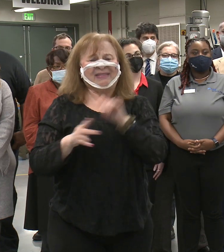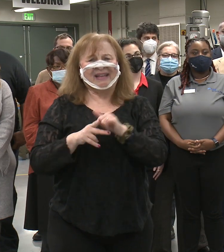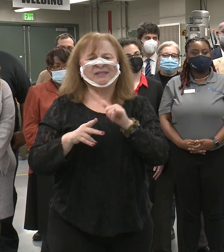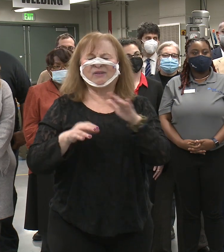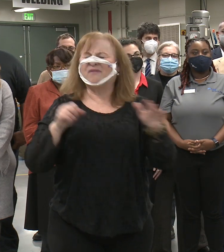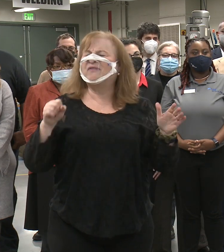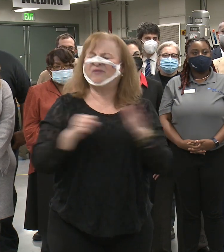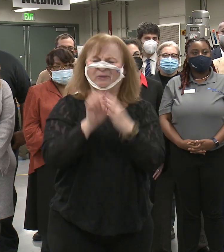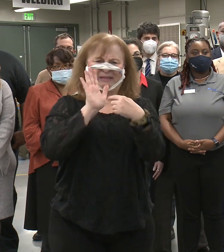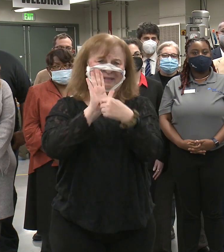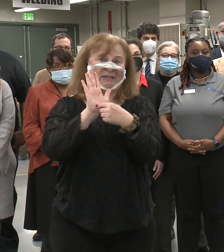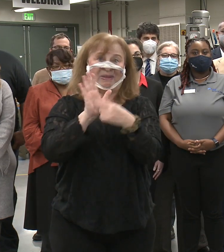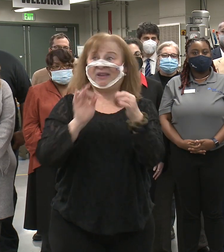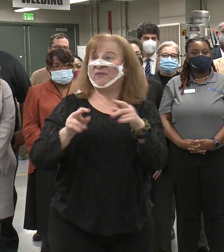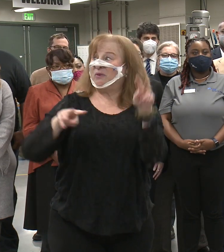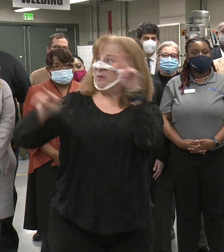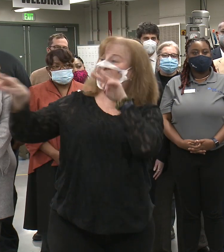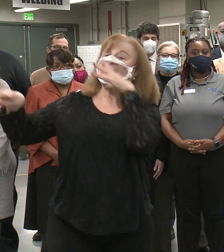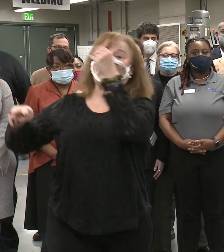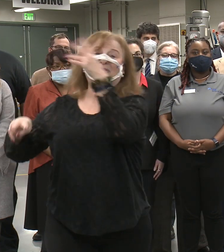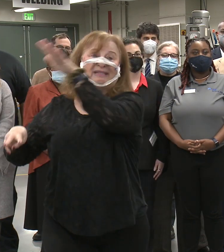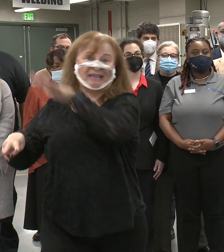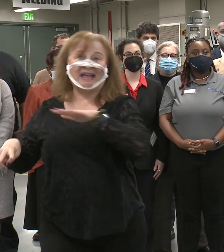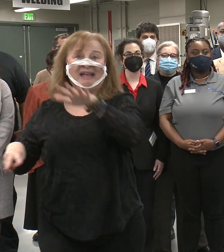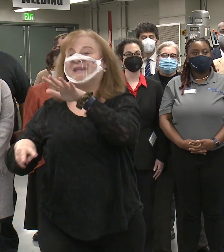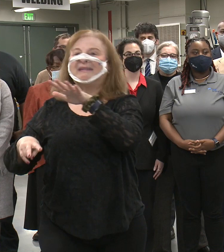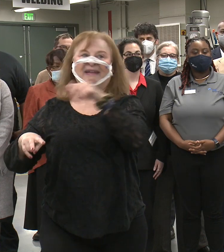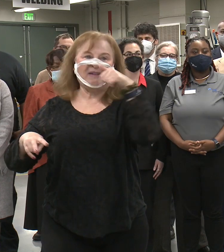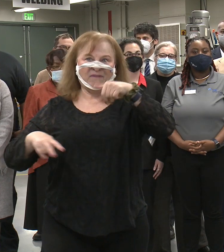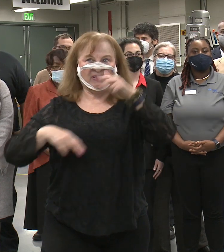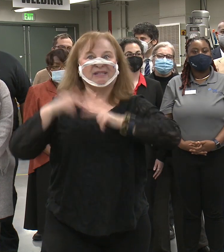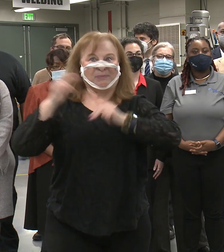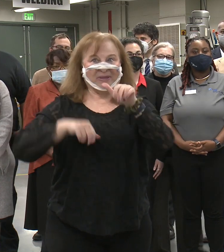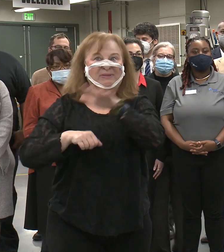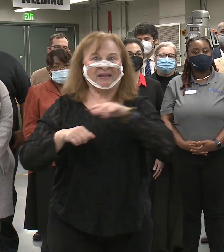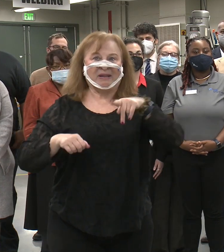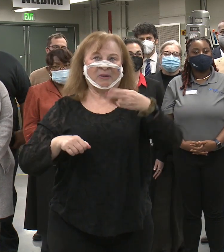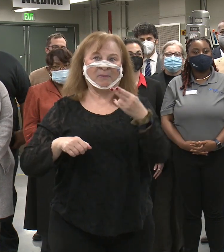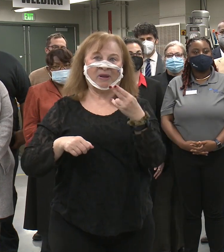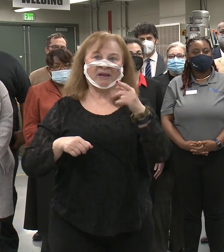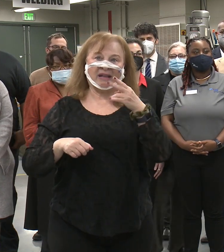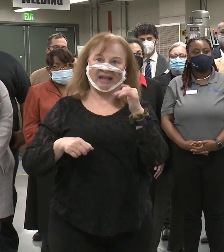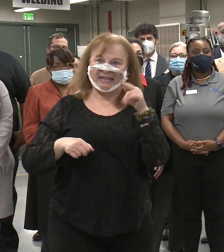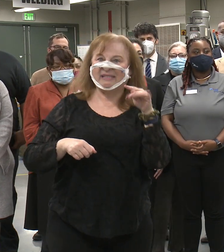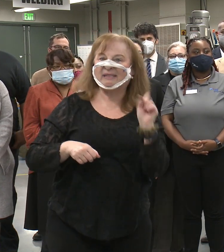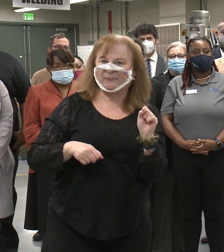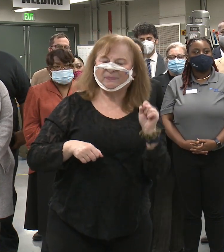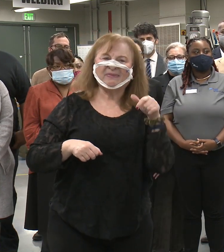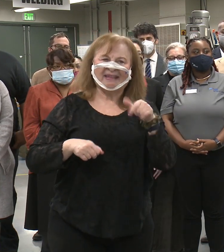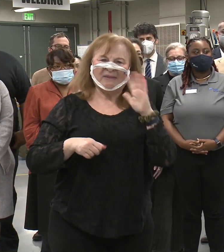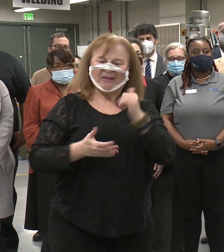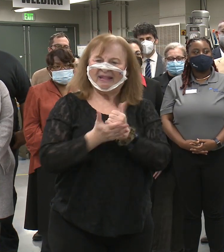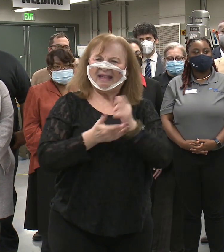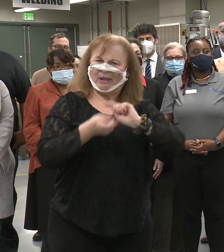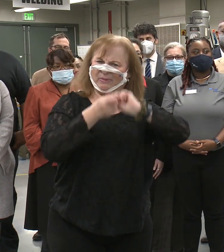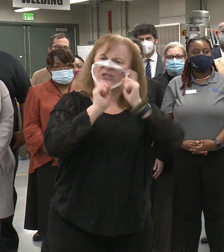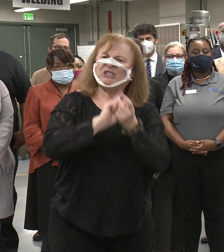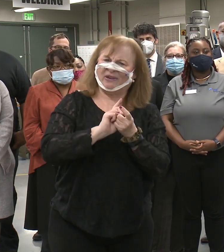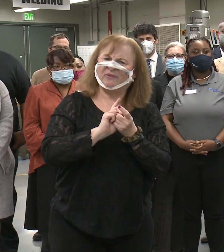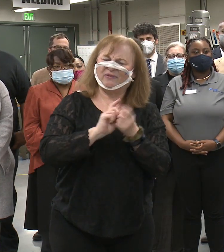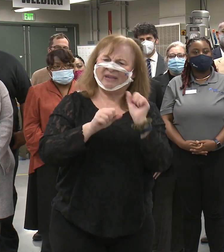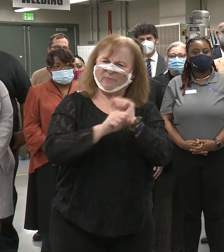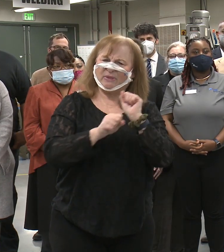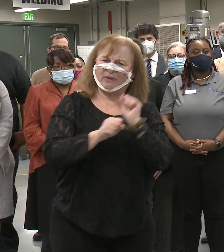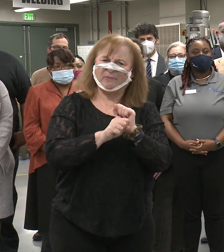is on full display if you just look outside of the walls of this building here in Park Heights. This will help shift employment